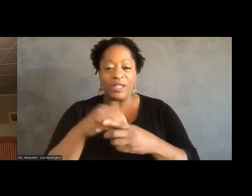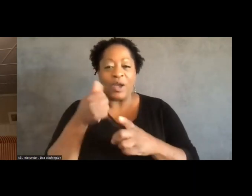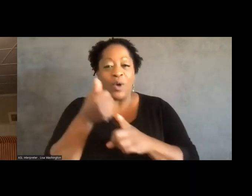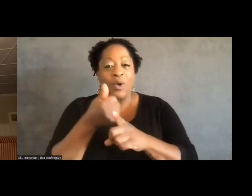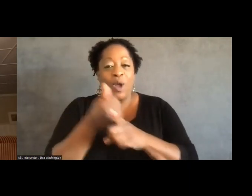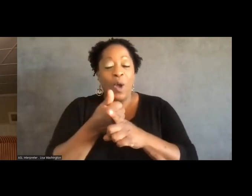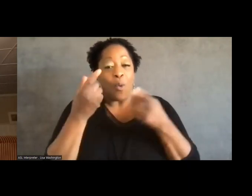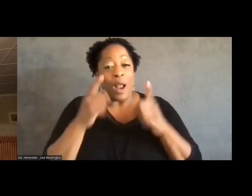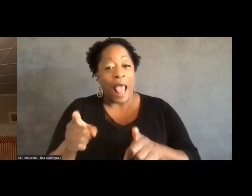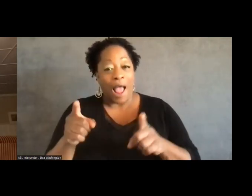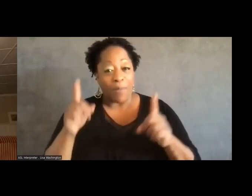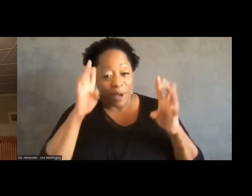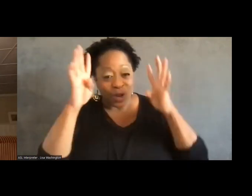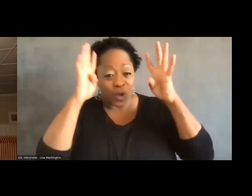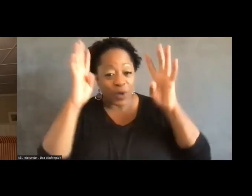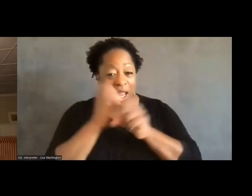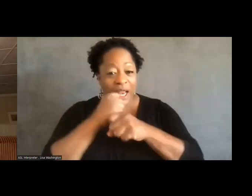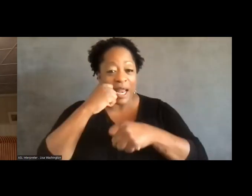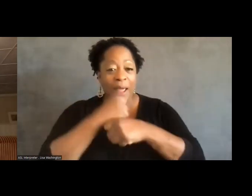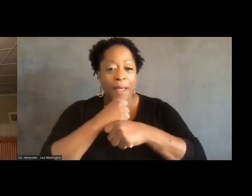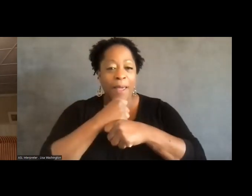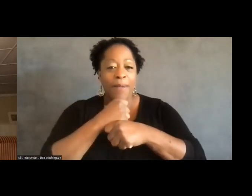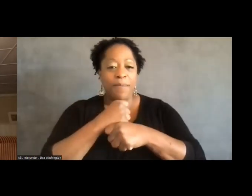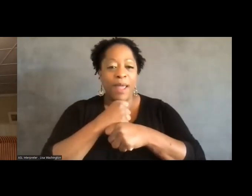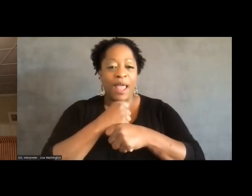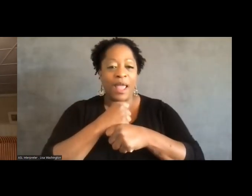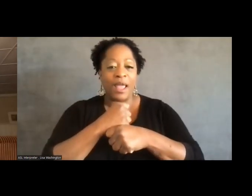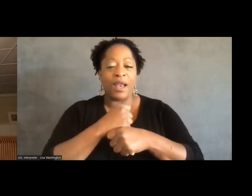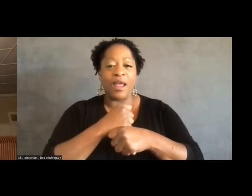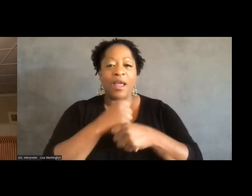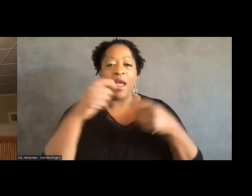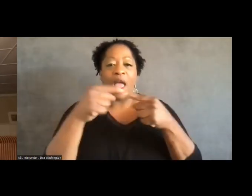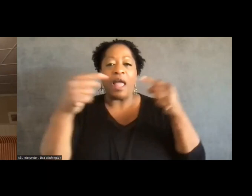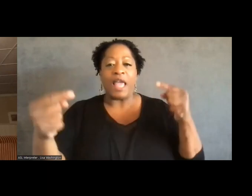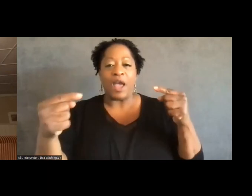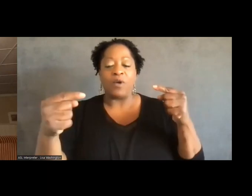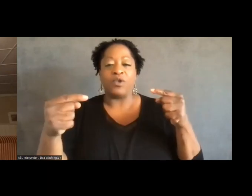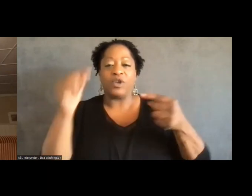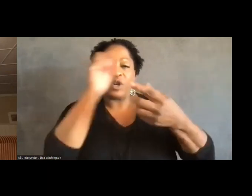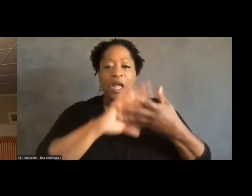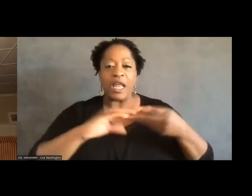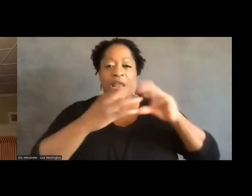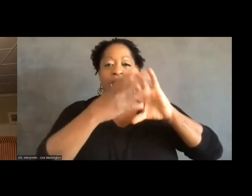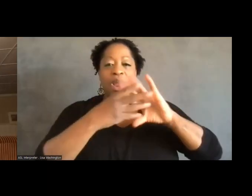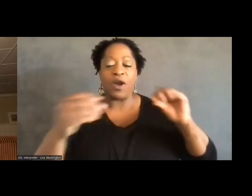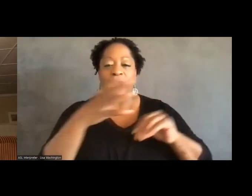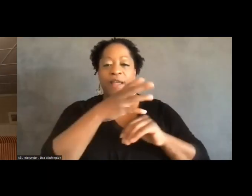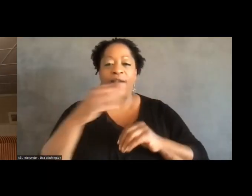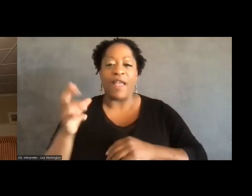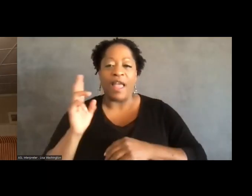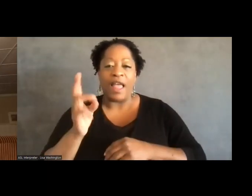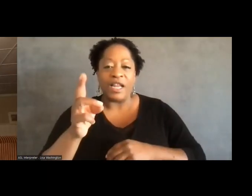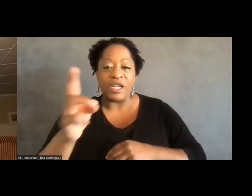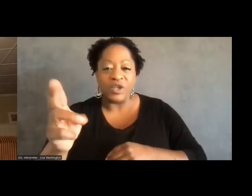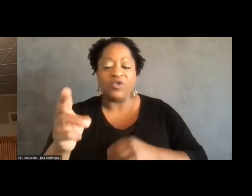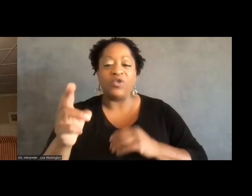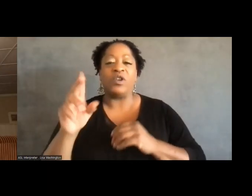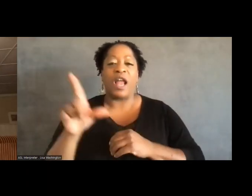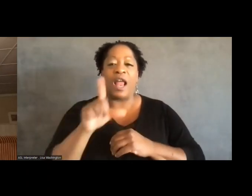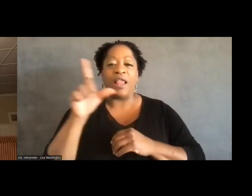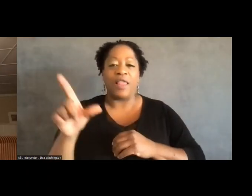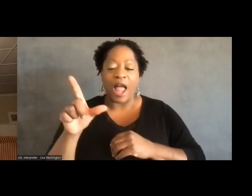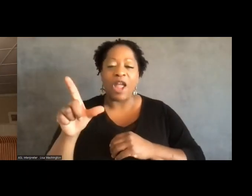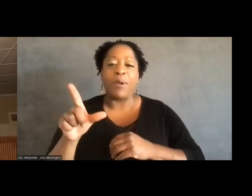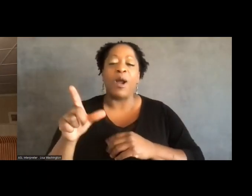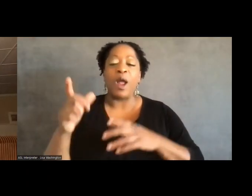a substantial like counter narrative and counter archive to what the state sort of always tends to